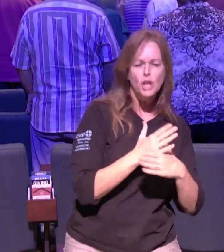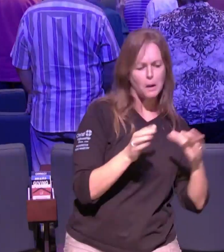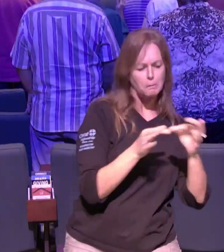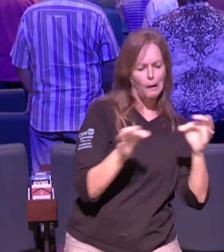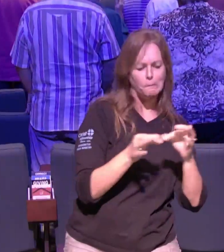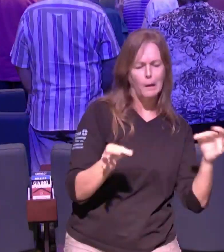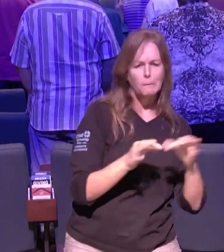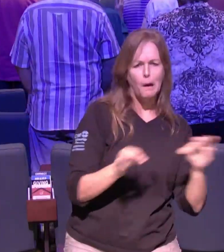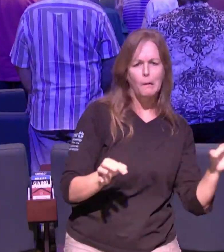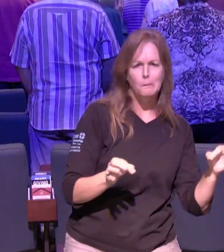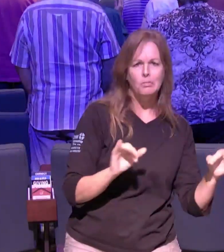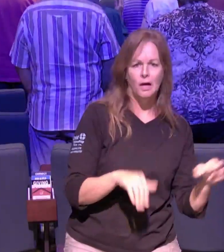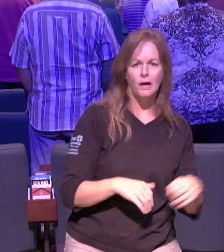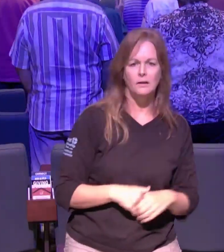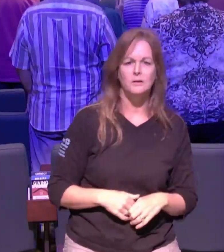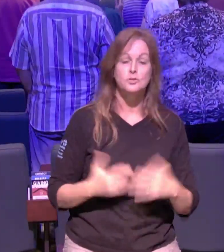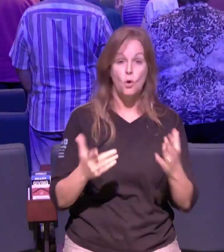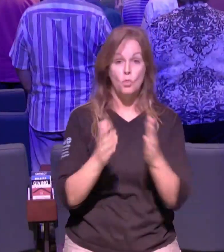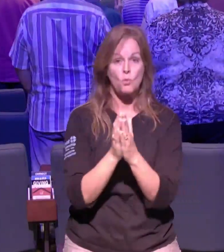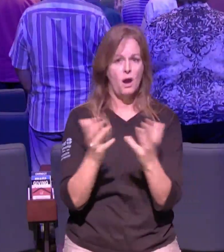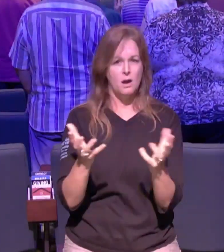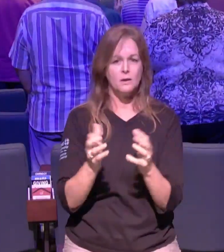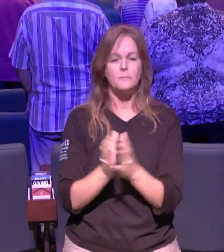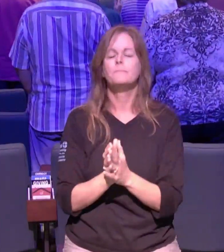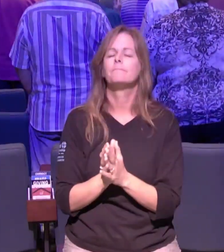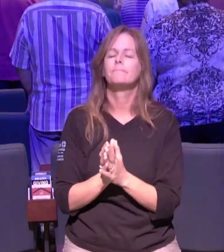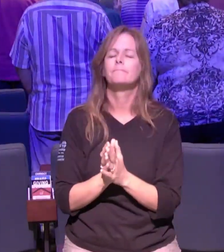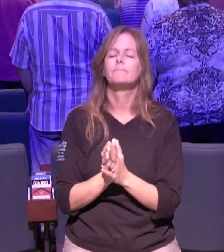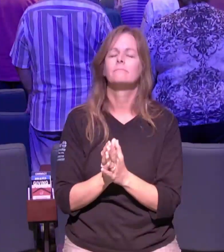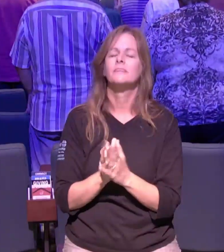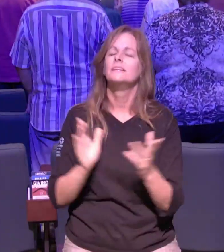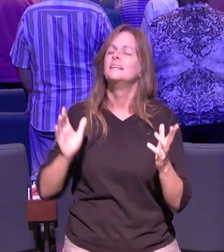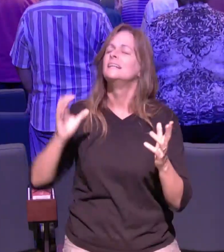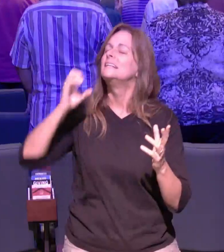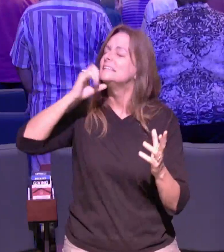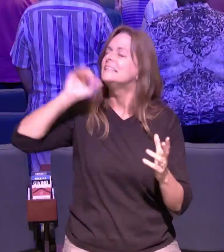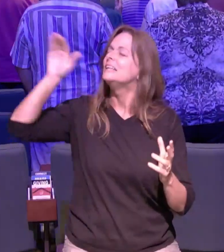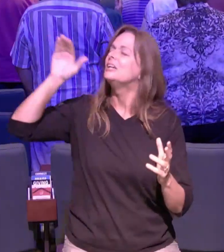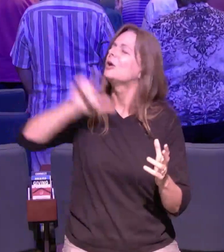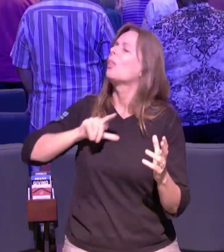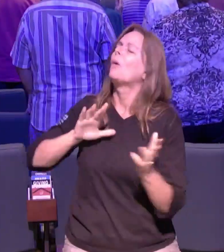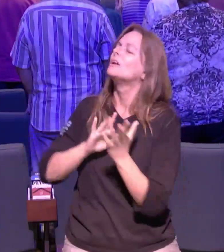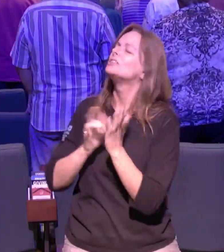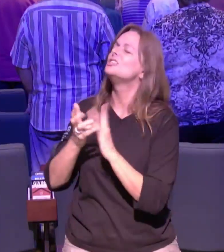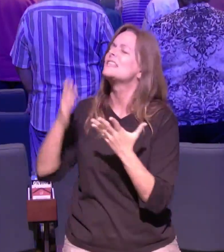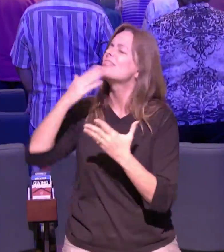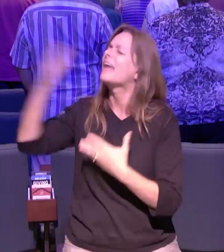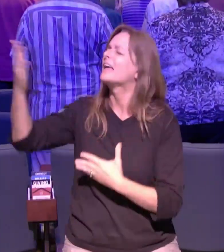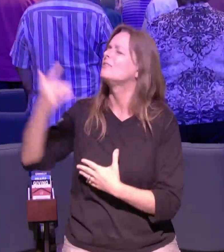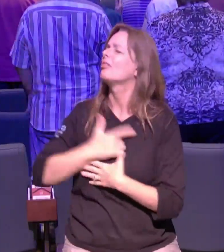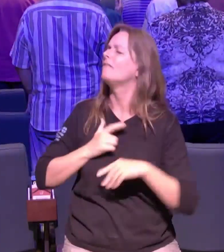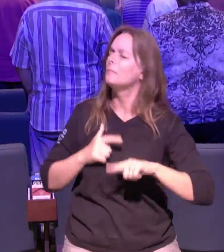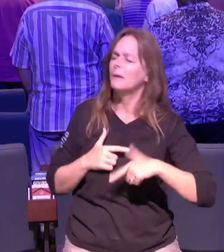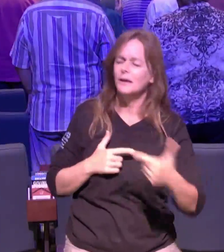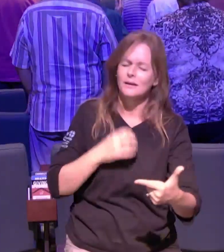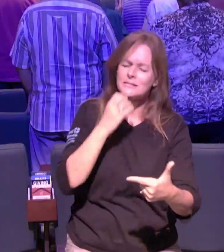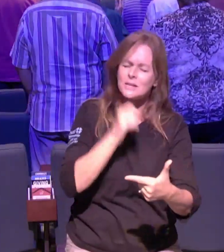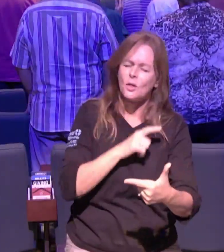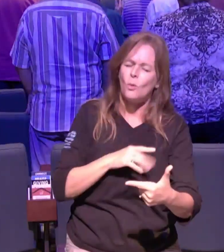thank you for loving me just the way i am today i declare